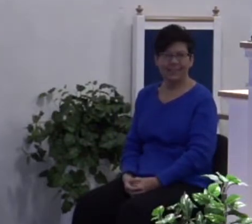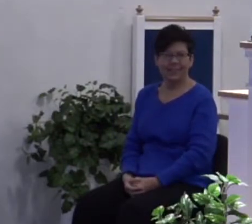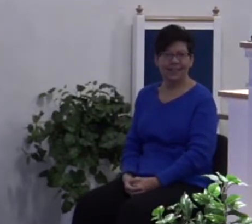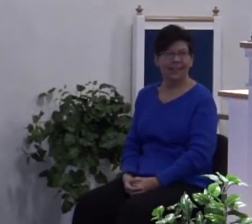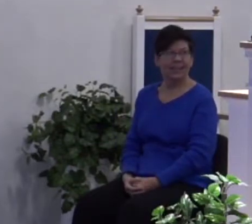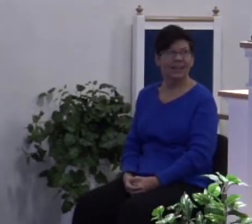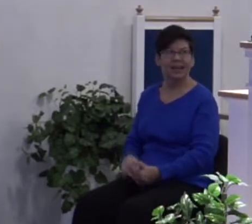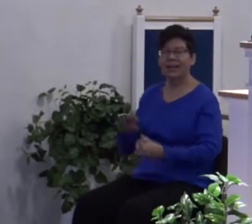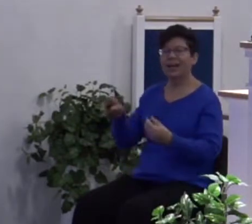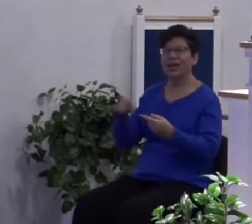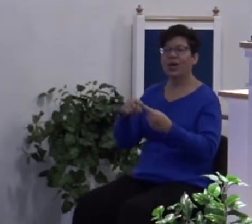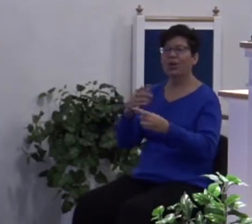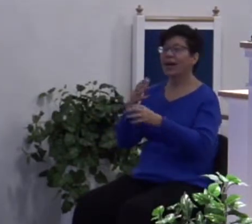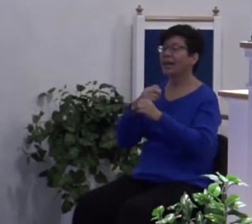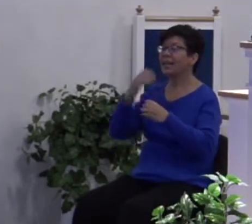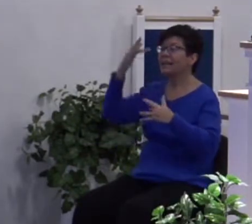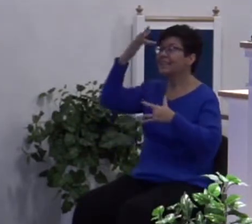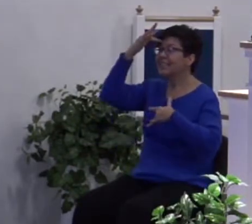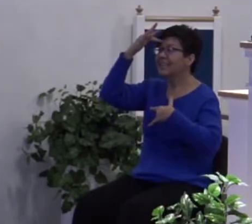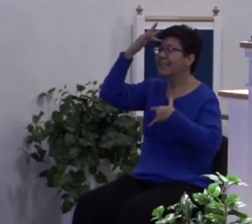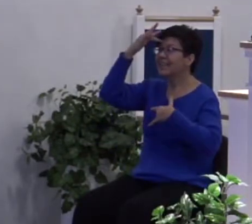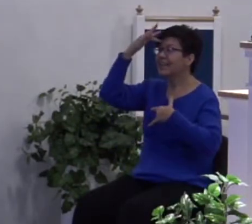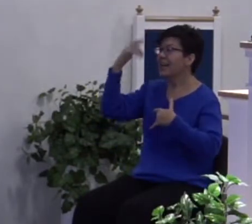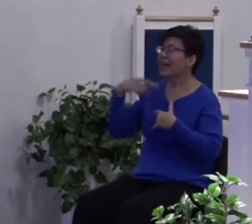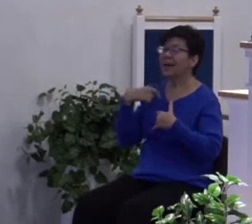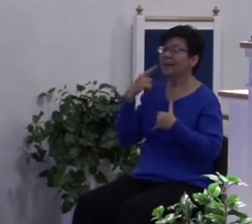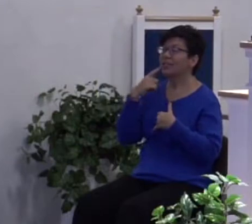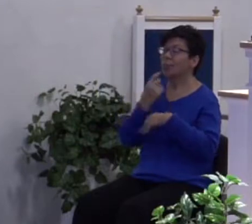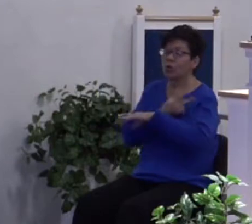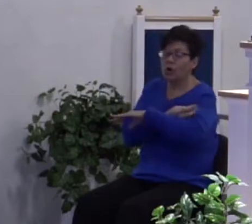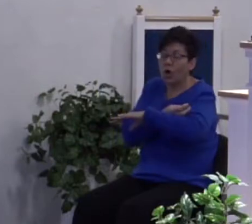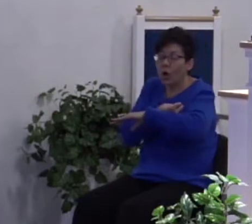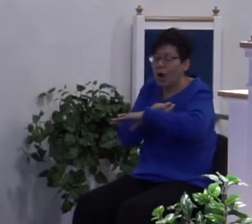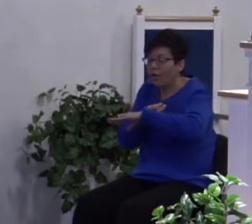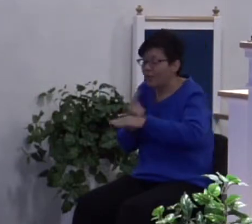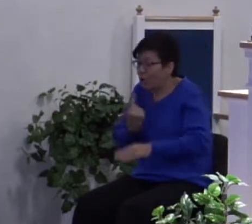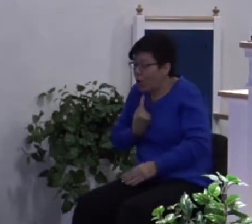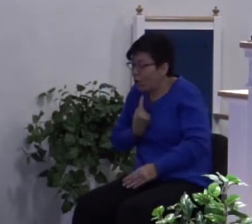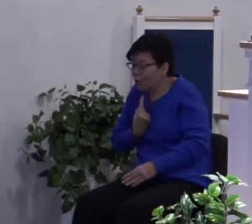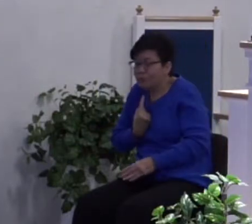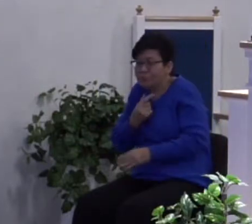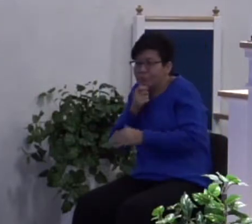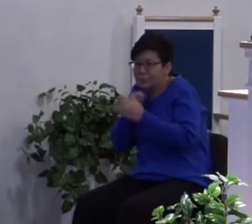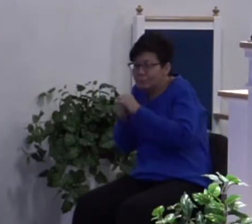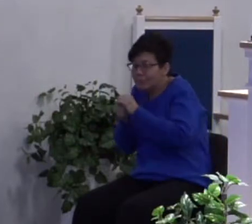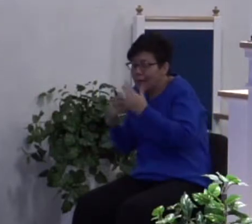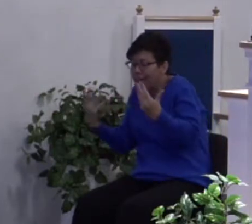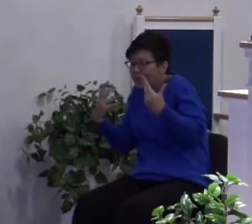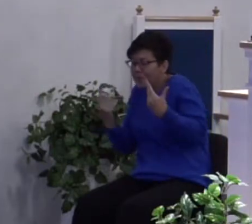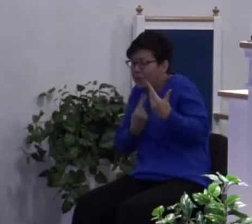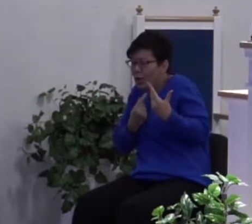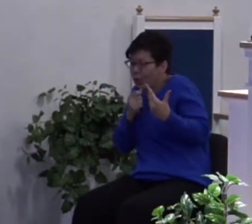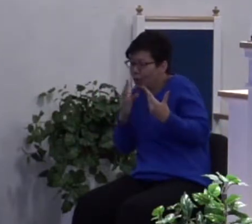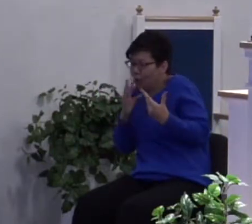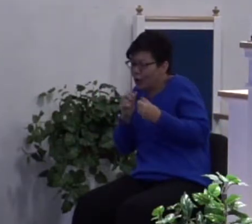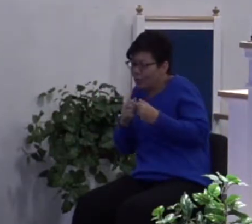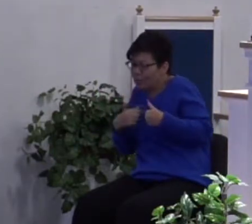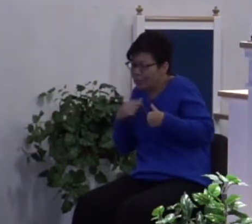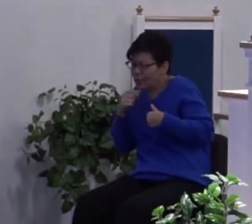When I get sick, I just want to crawl off somewhere by myself. Leave me alone. Don't talk to me. Don't bother with me. Just